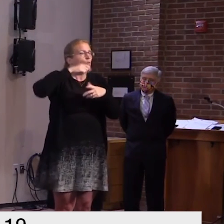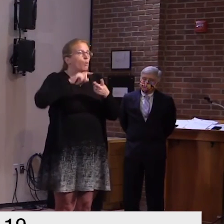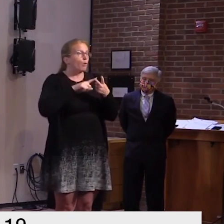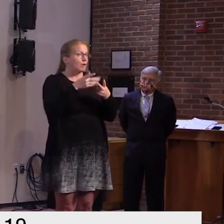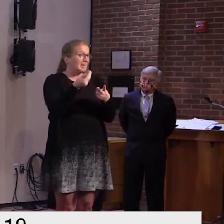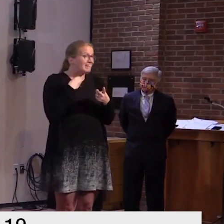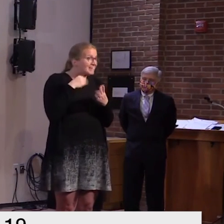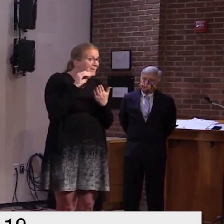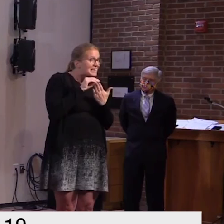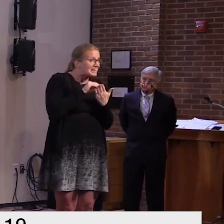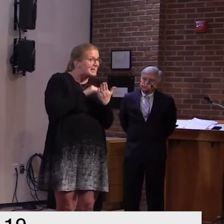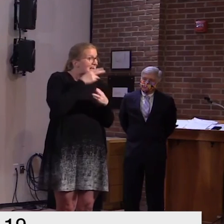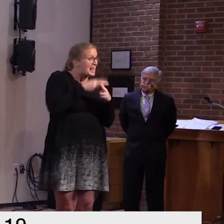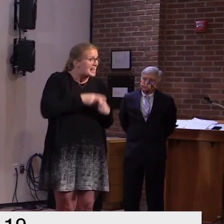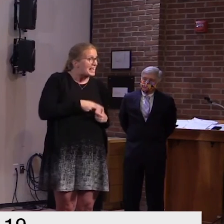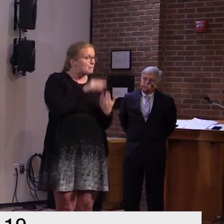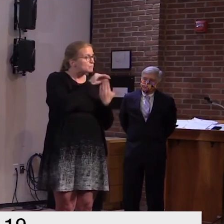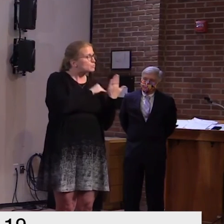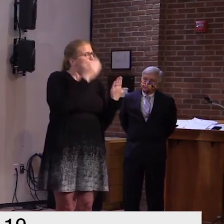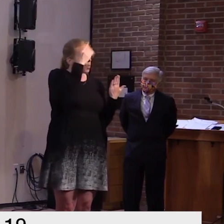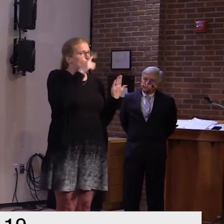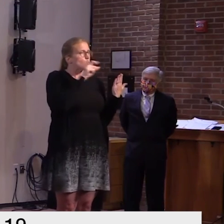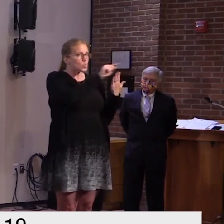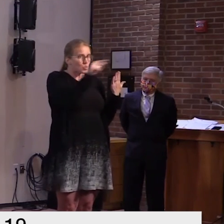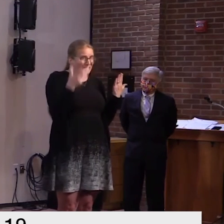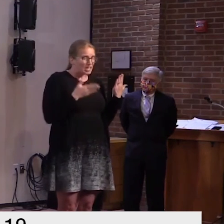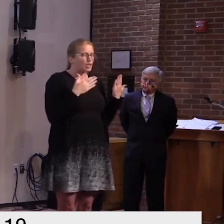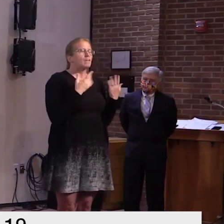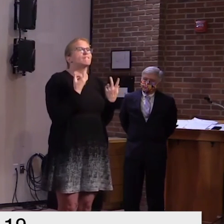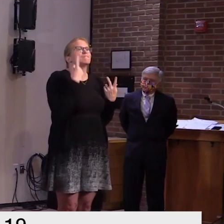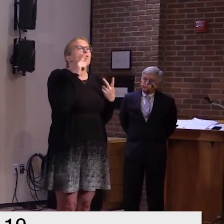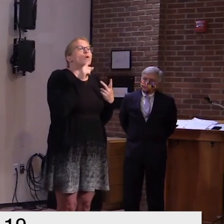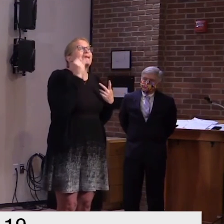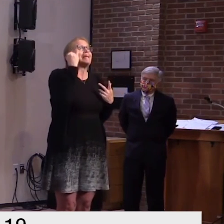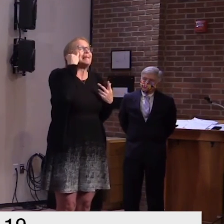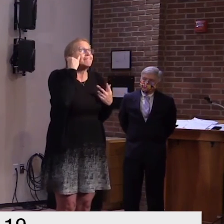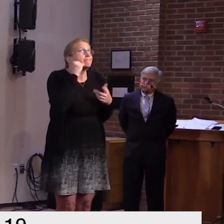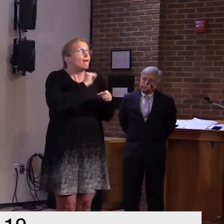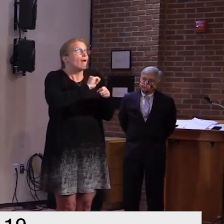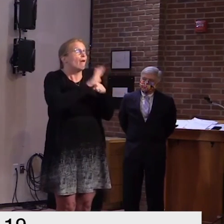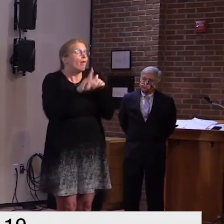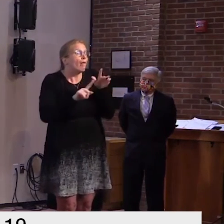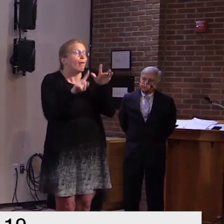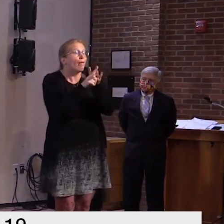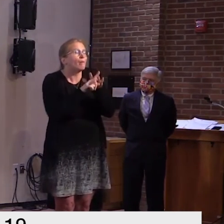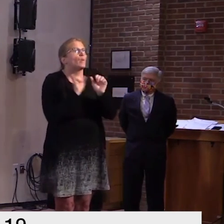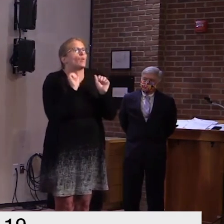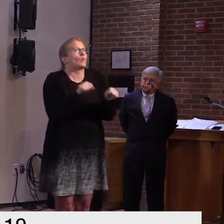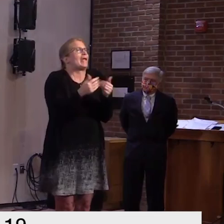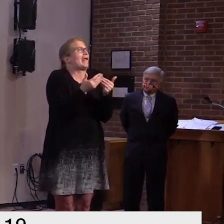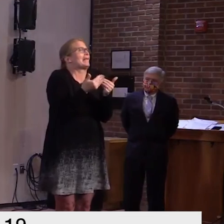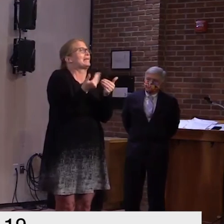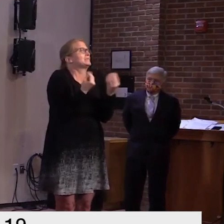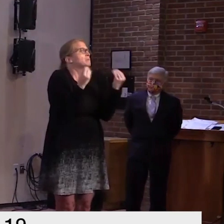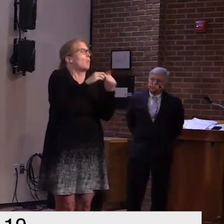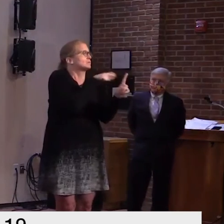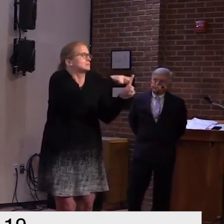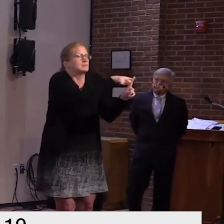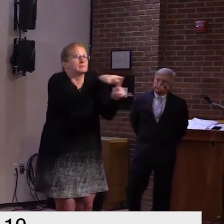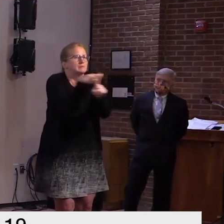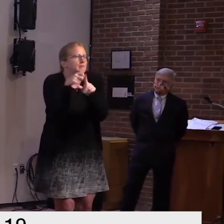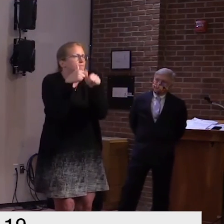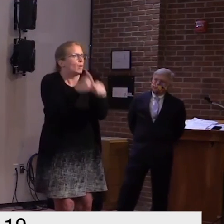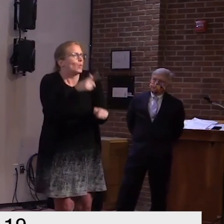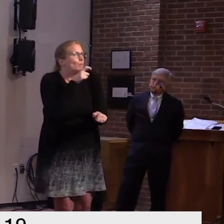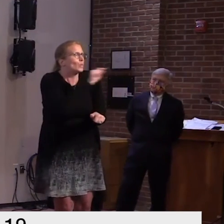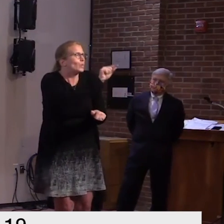precautionary not not saying no but but more precautionary measures yeah i mean it would be best uh